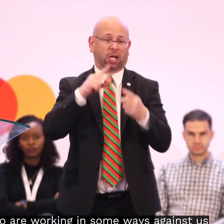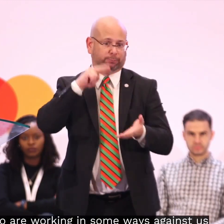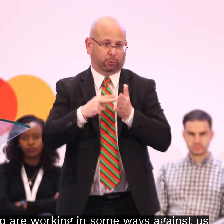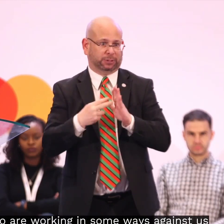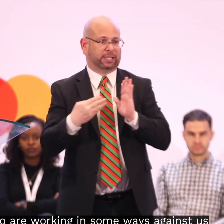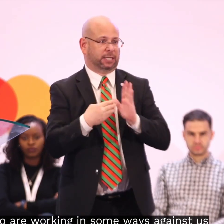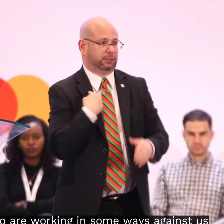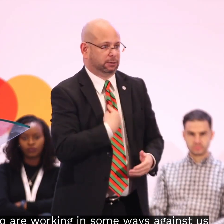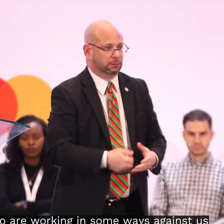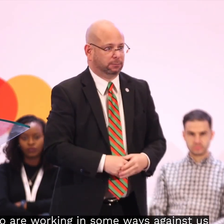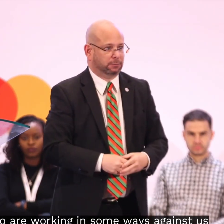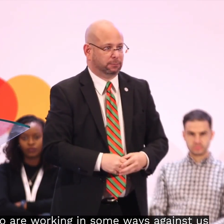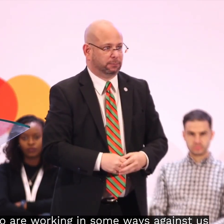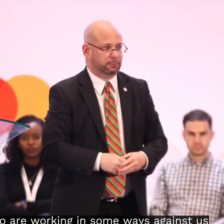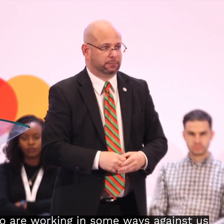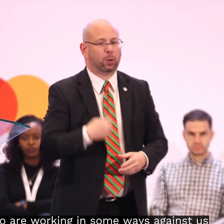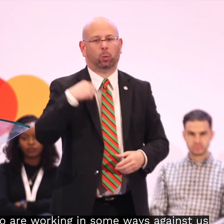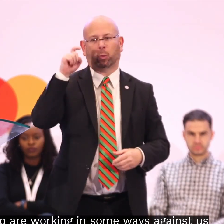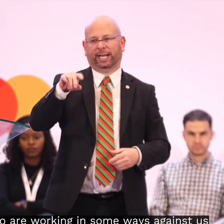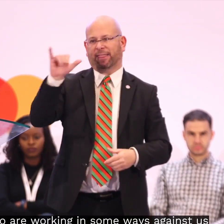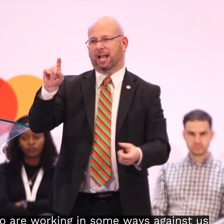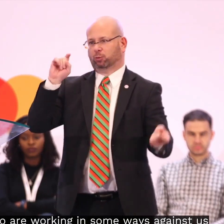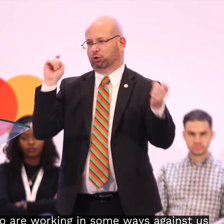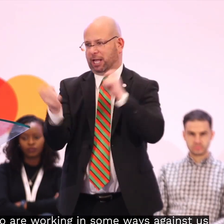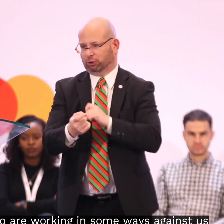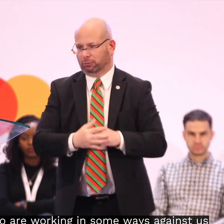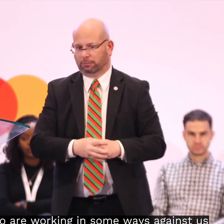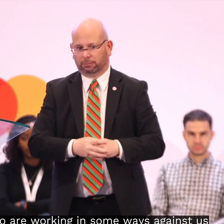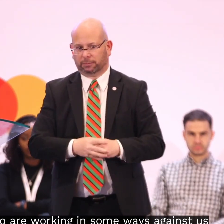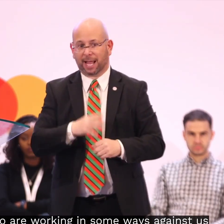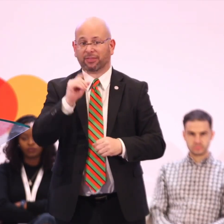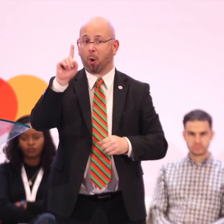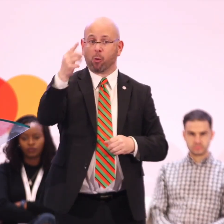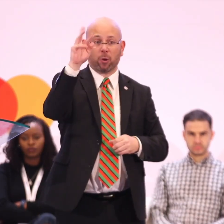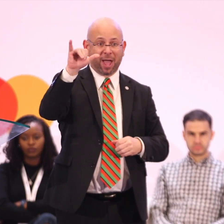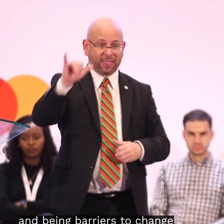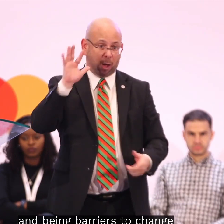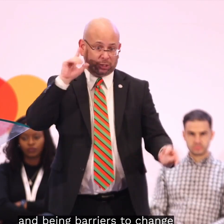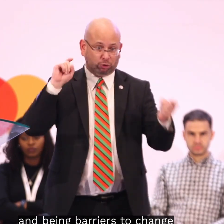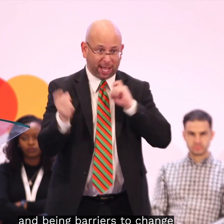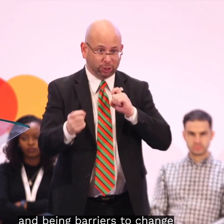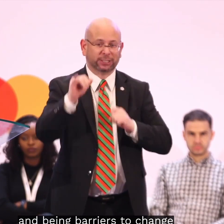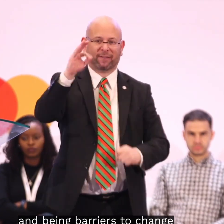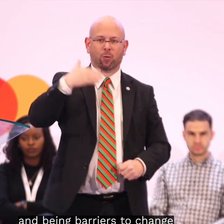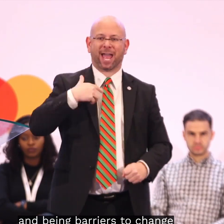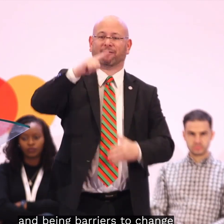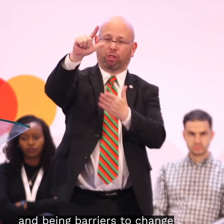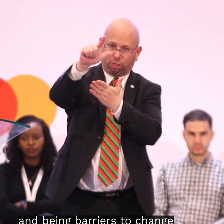working and working in some ways against us and being barriers to change.